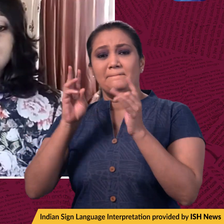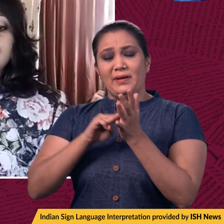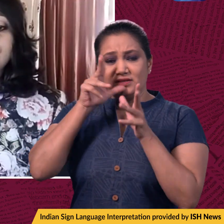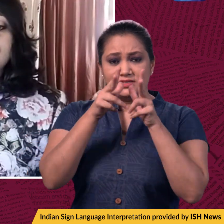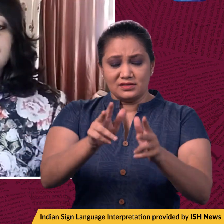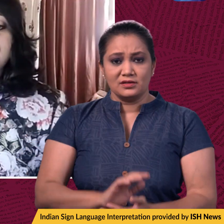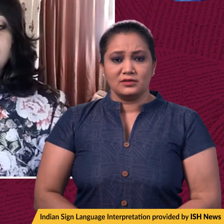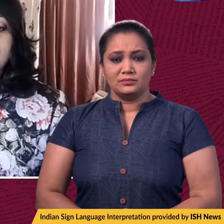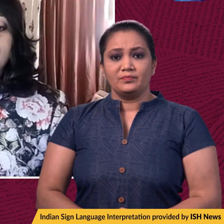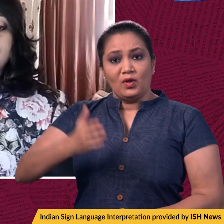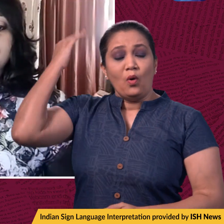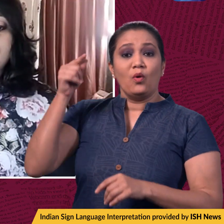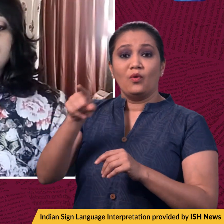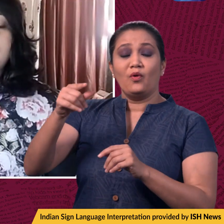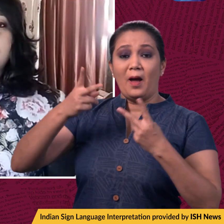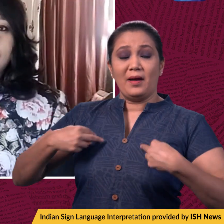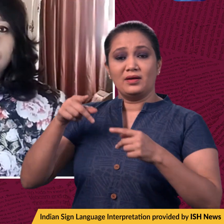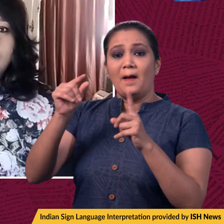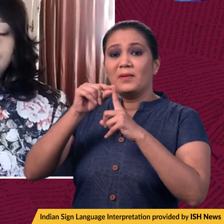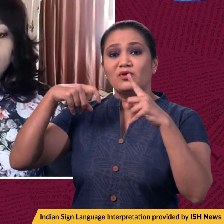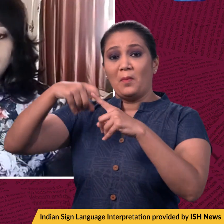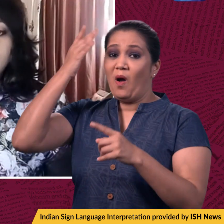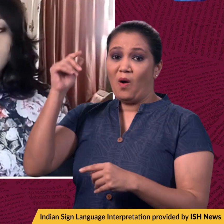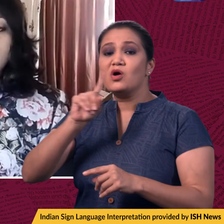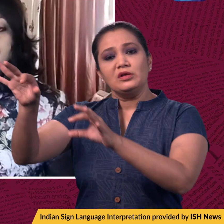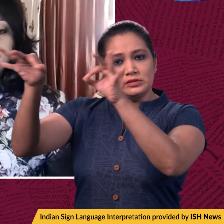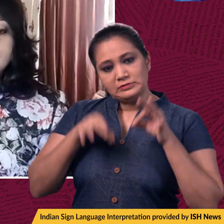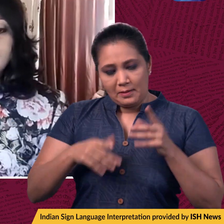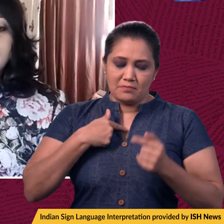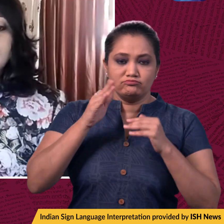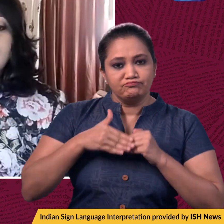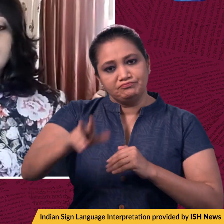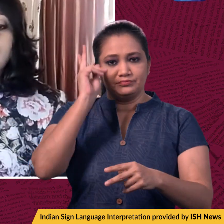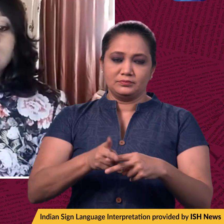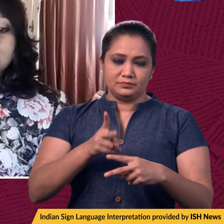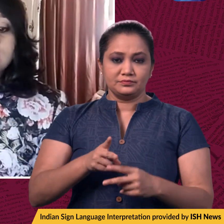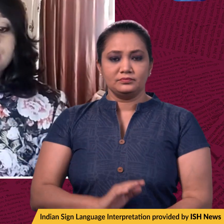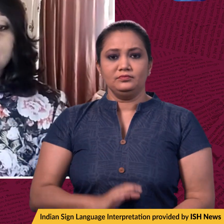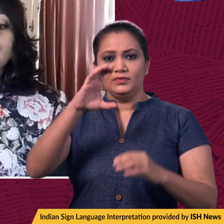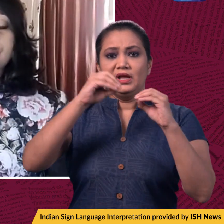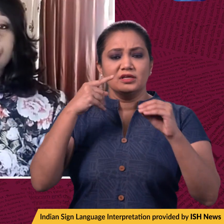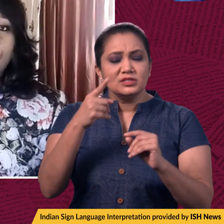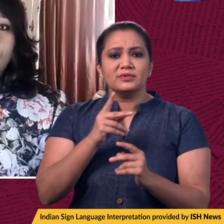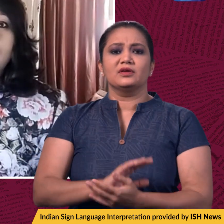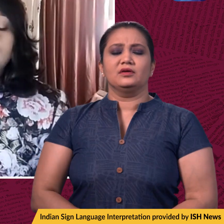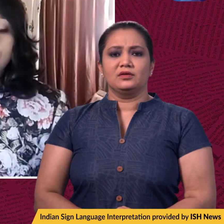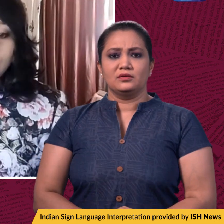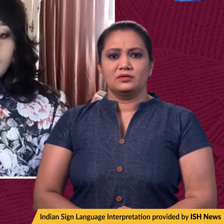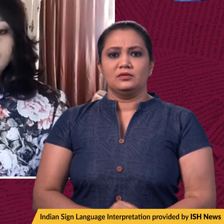additional chief metropolitan magistrate Pavan Kumar's order on Thursday that asked the CBI to withdraw the lookout